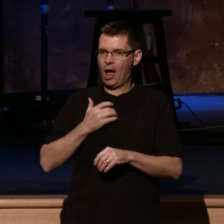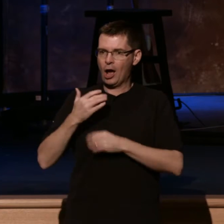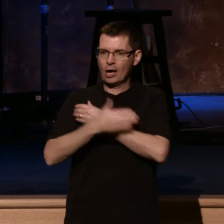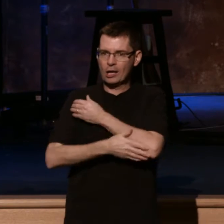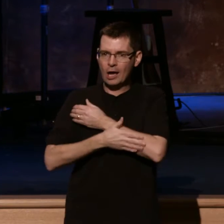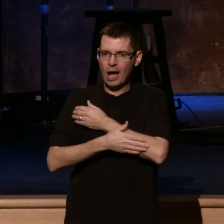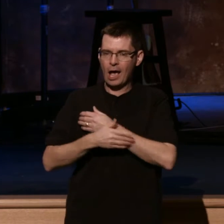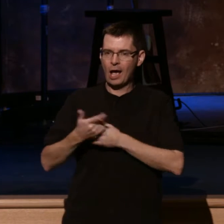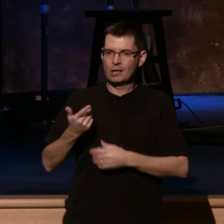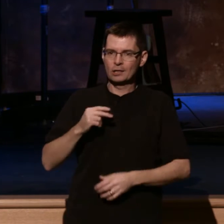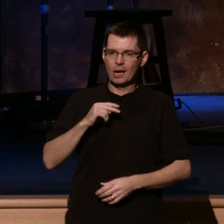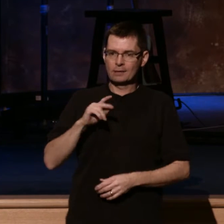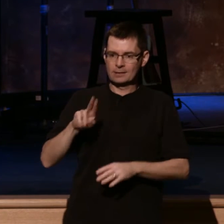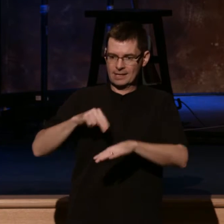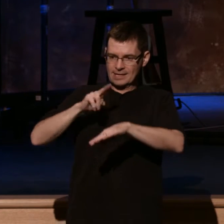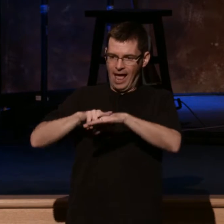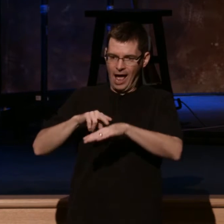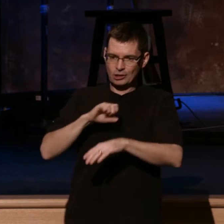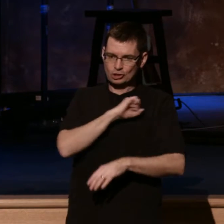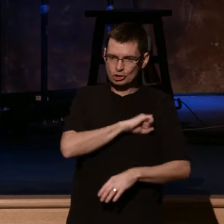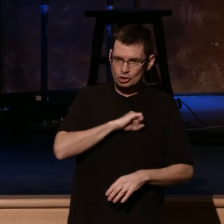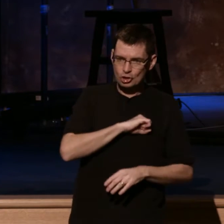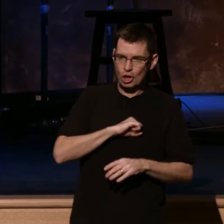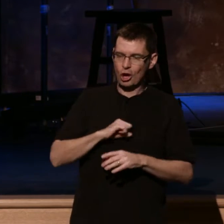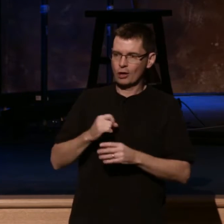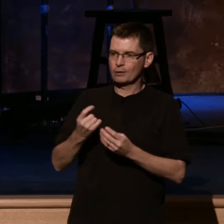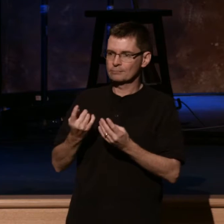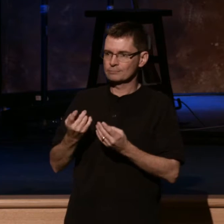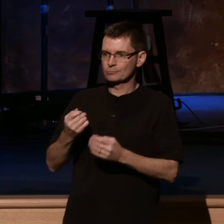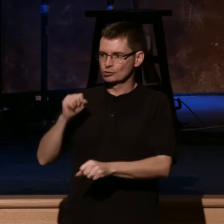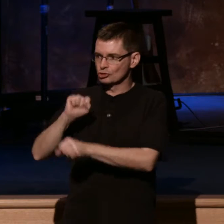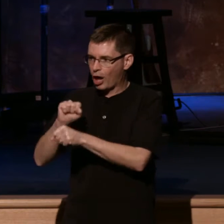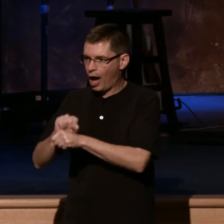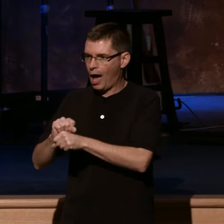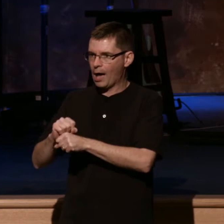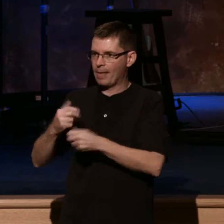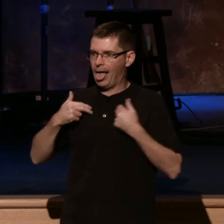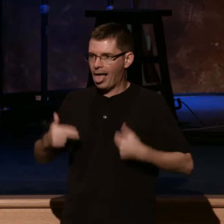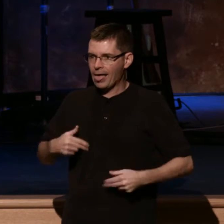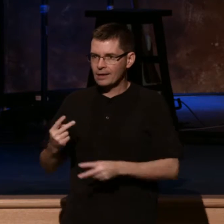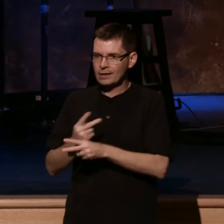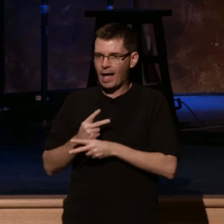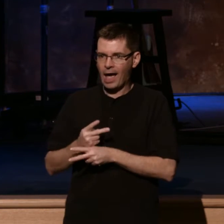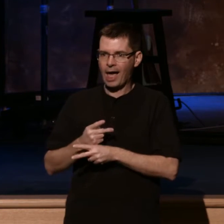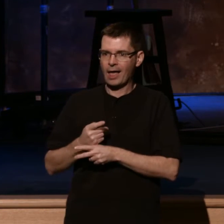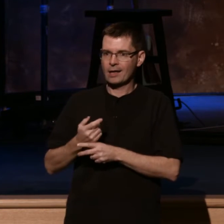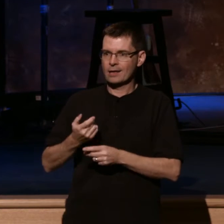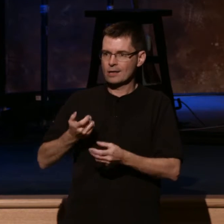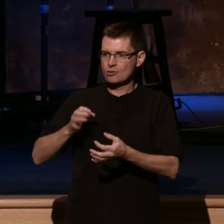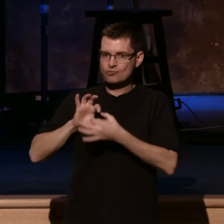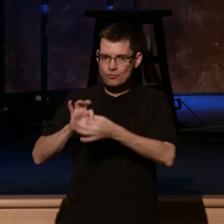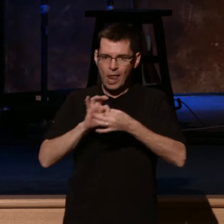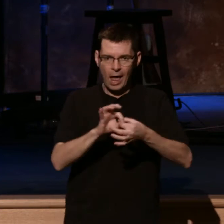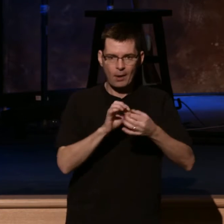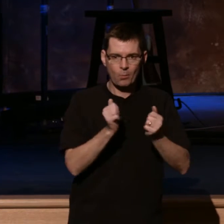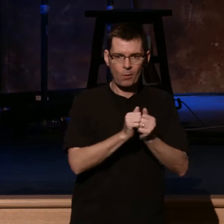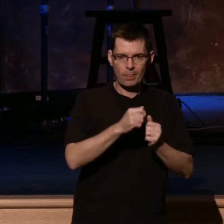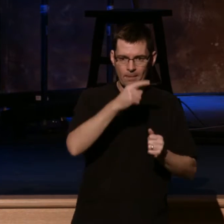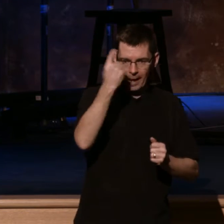borders, stronger economy, jobs, affordable health care, racial relations, it goes on and on and on. Donald Trump has